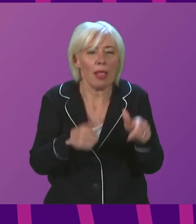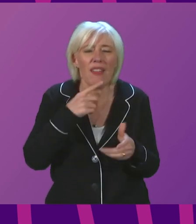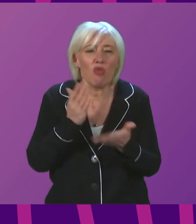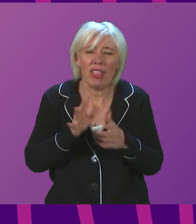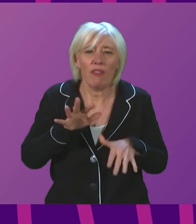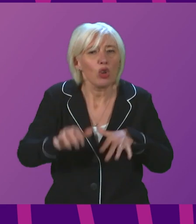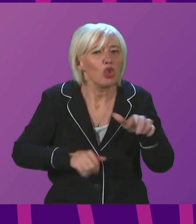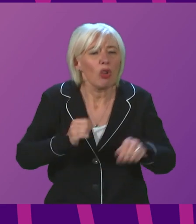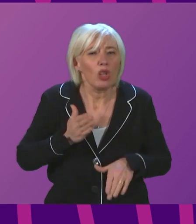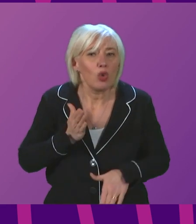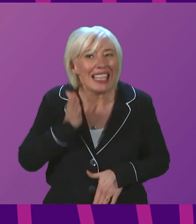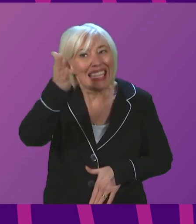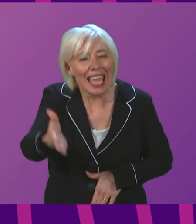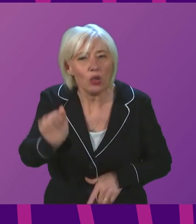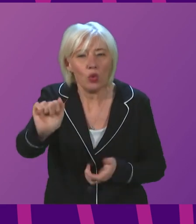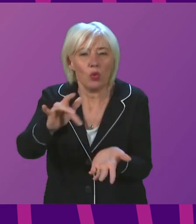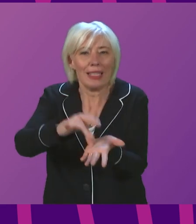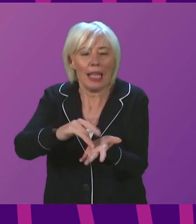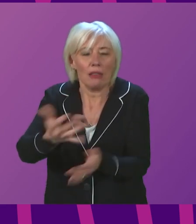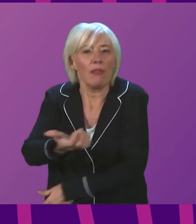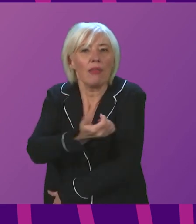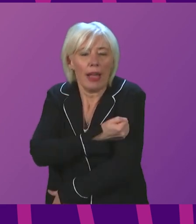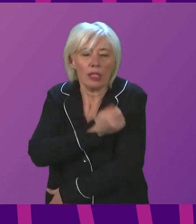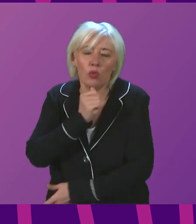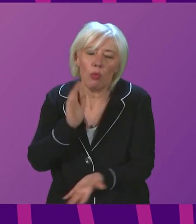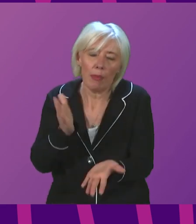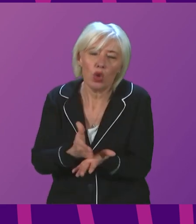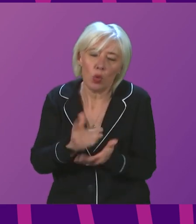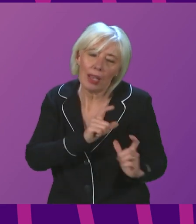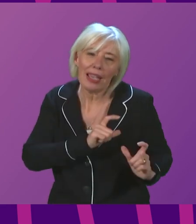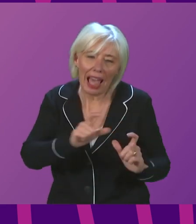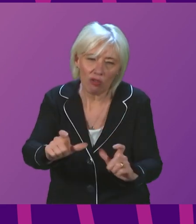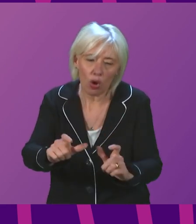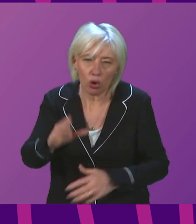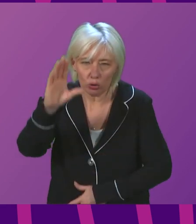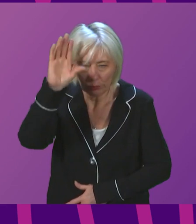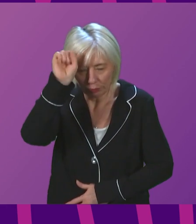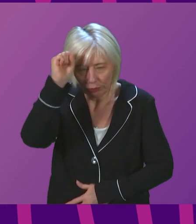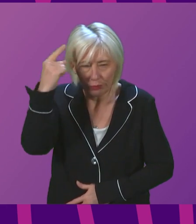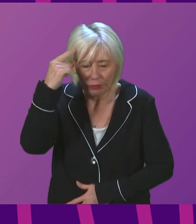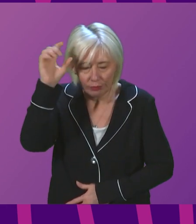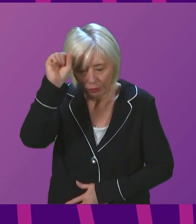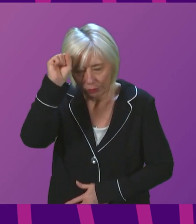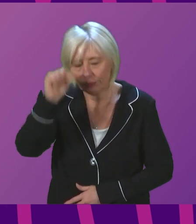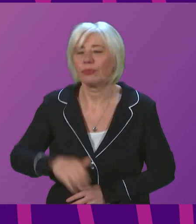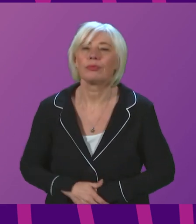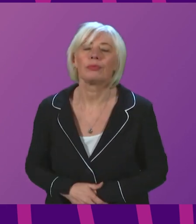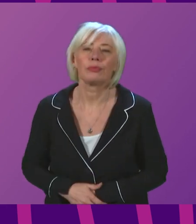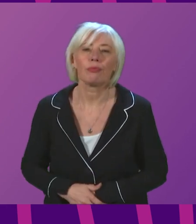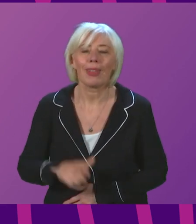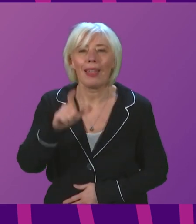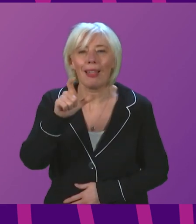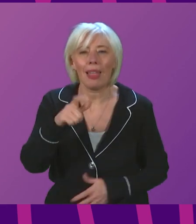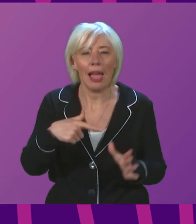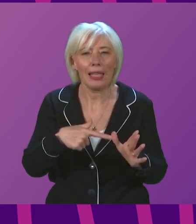to vaccination appointments. We will ensure that that continues to be borne in mind. Clare Adamson to be followed by